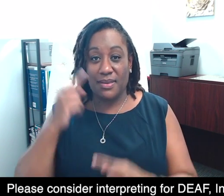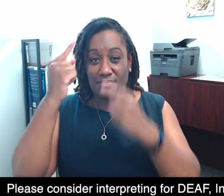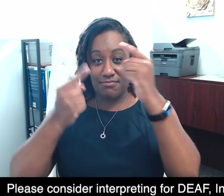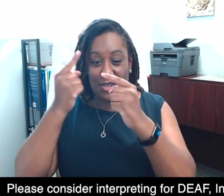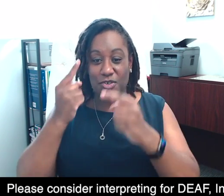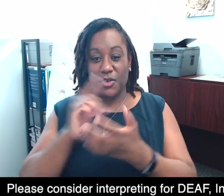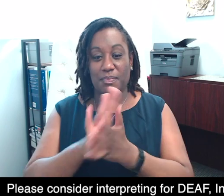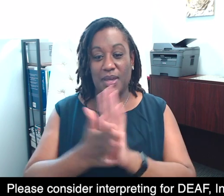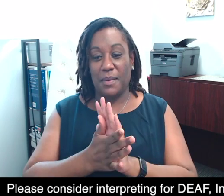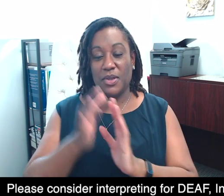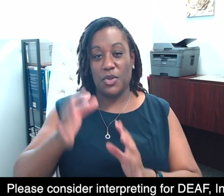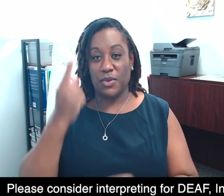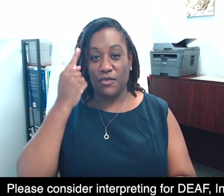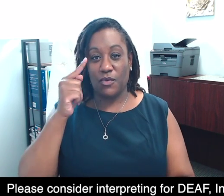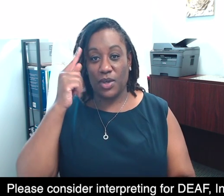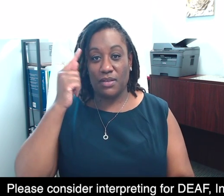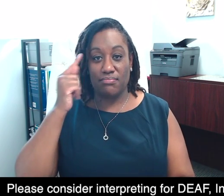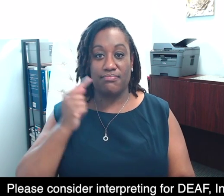Please consider becoming an interpreter for Deaf Inc.